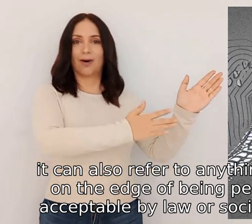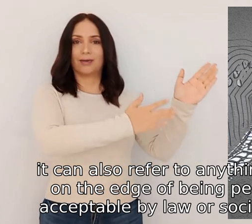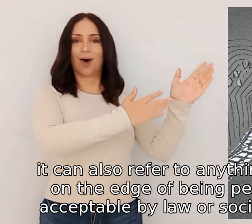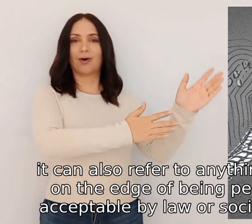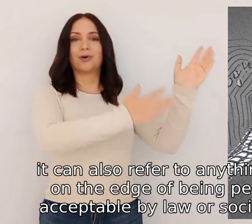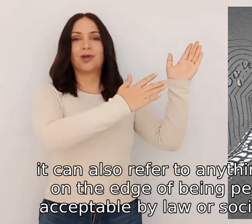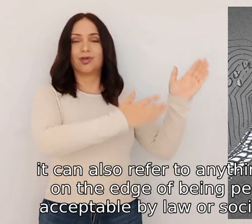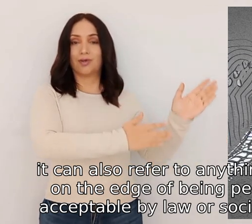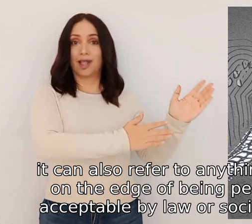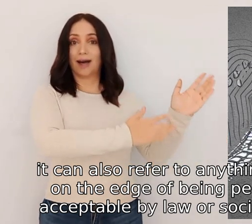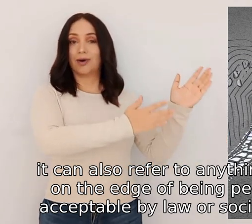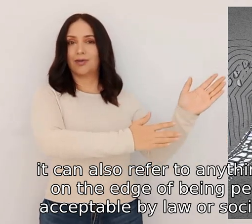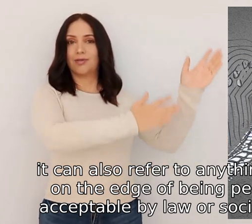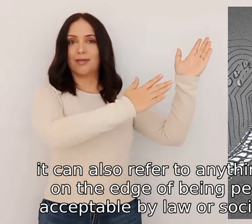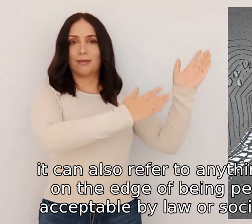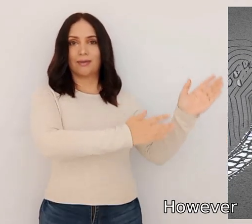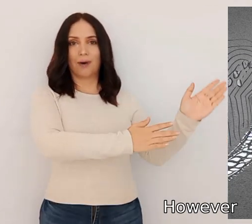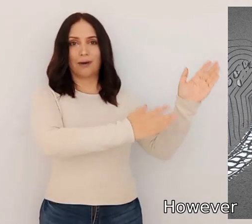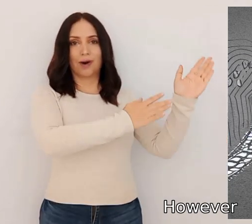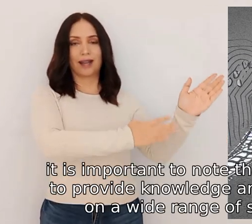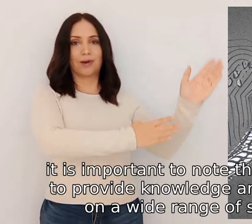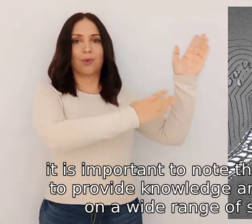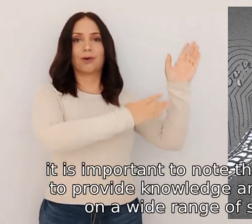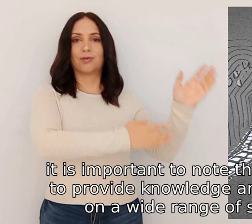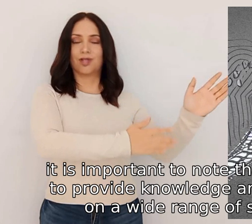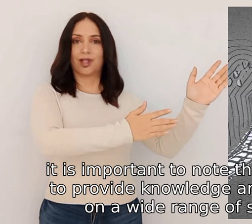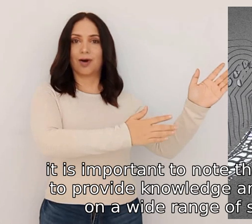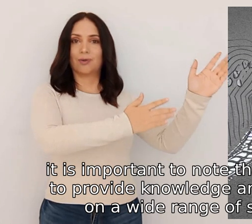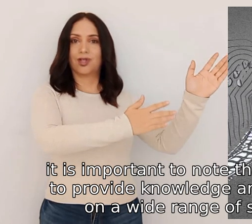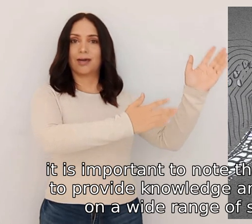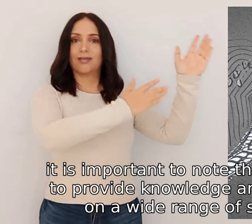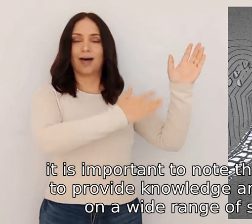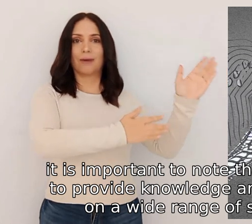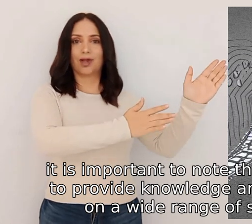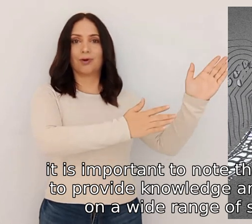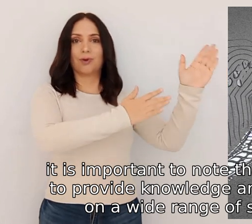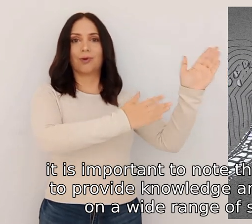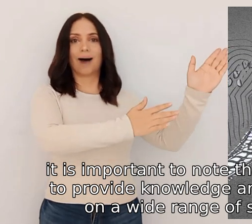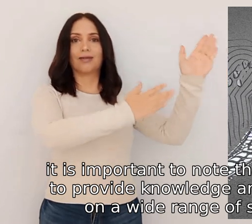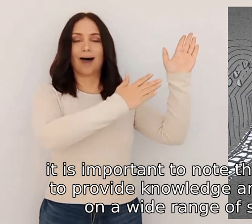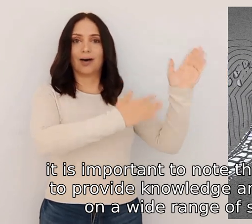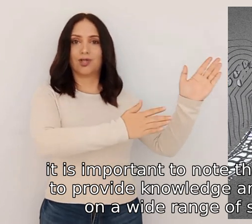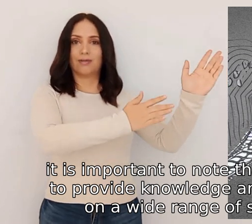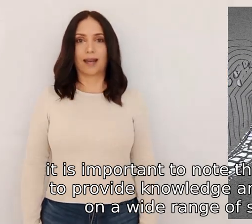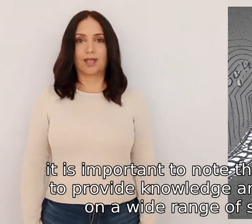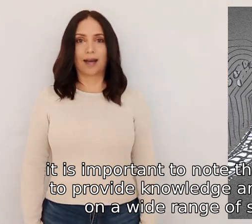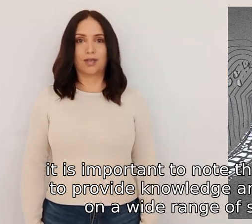on law or social standards however it is important to note that i am here to provide knowledge and guidance